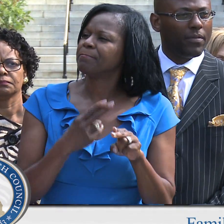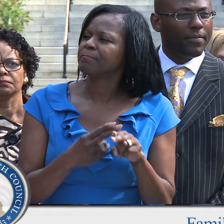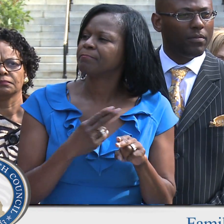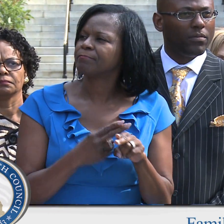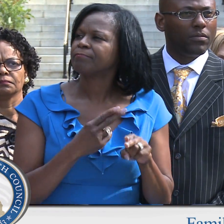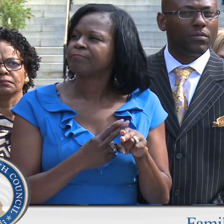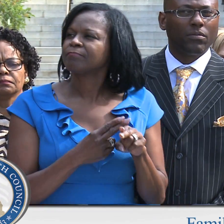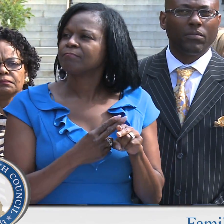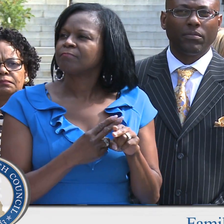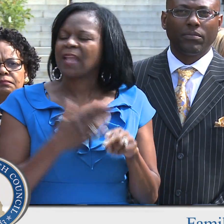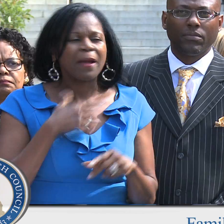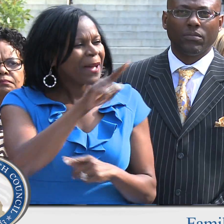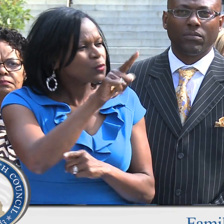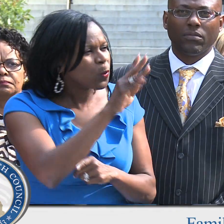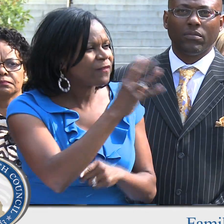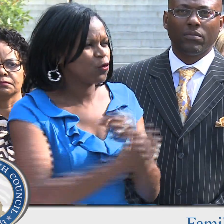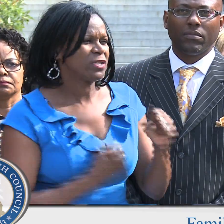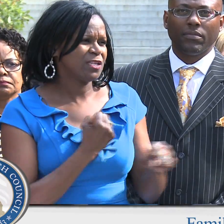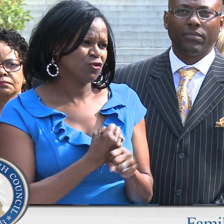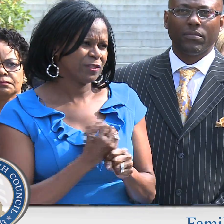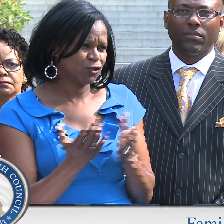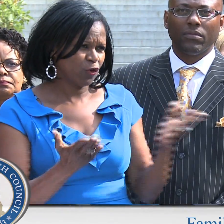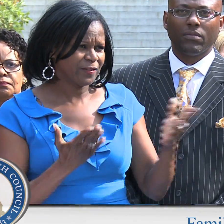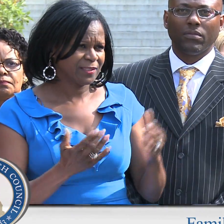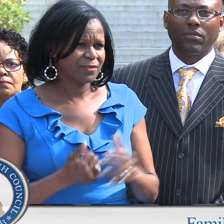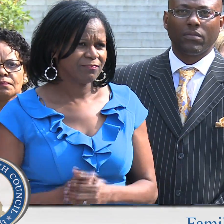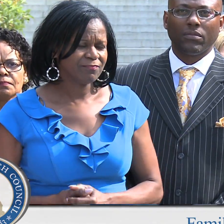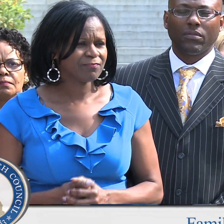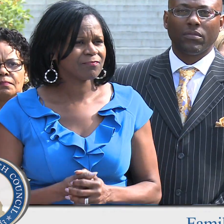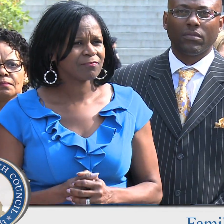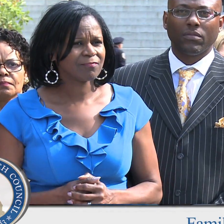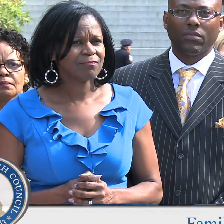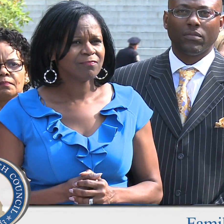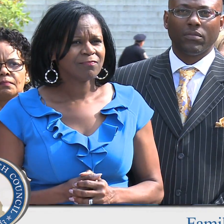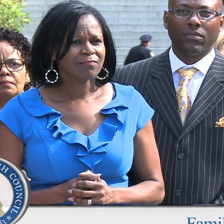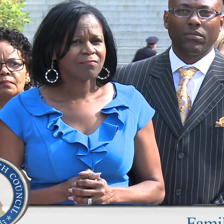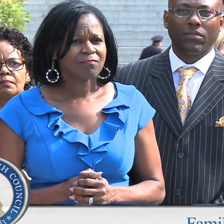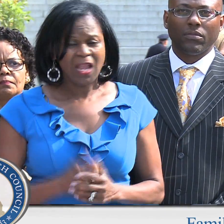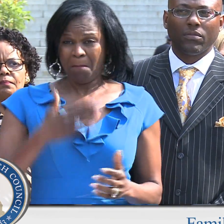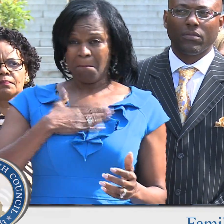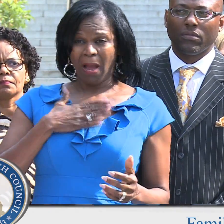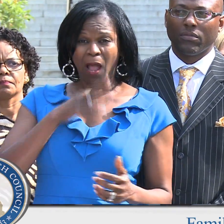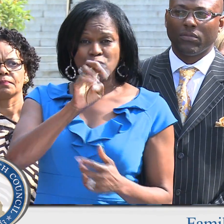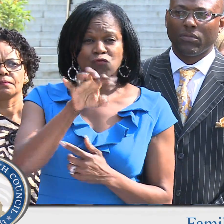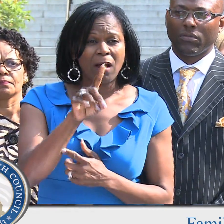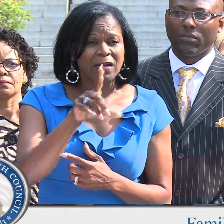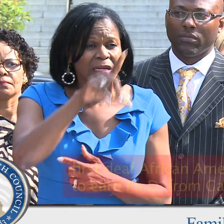They have tarnished my reputation and my 24 years of service.